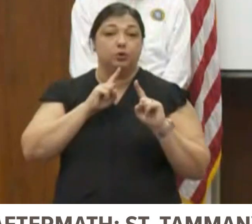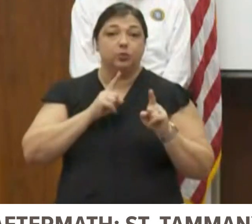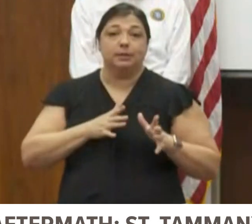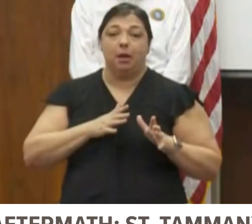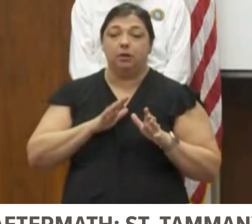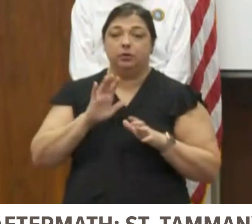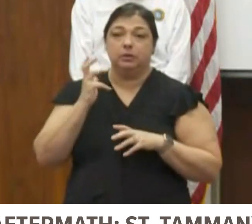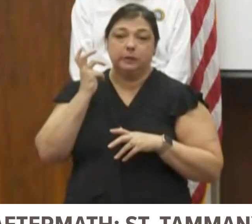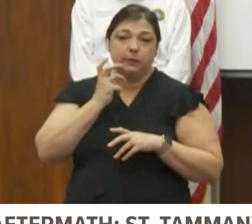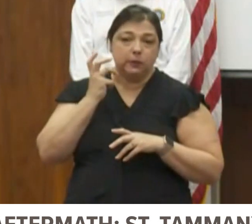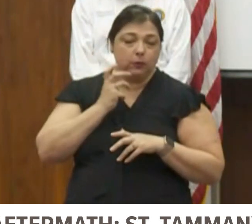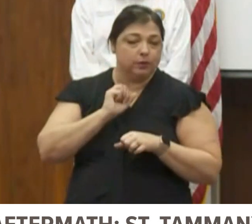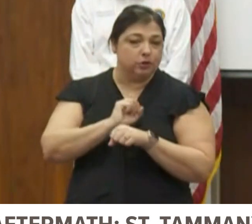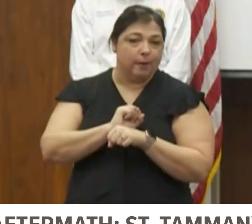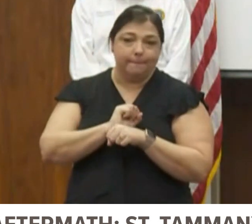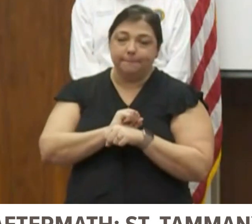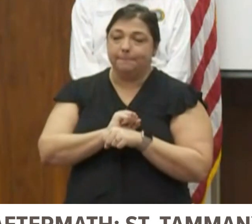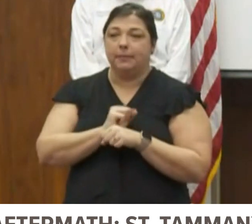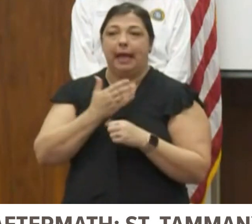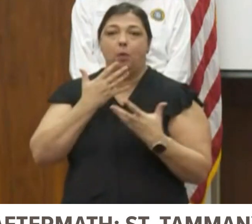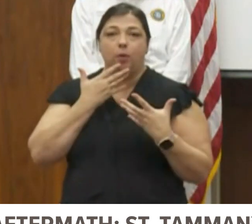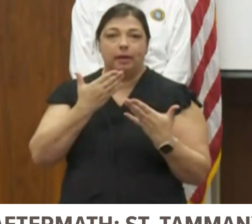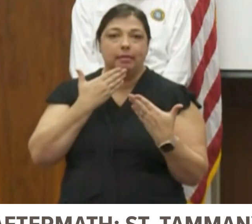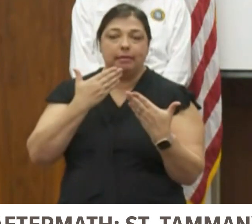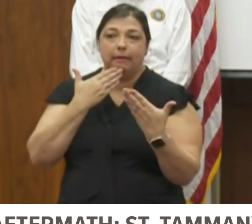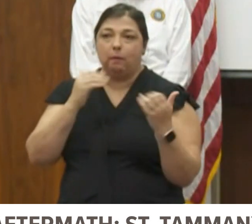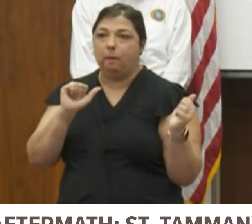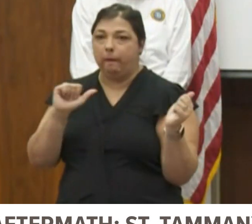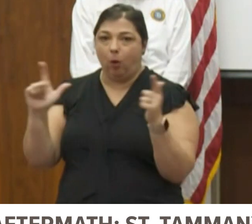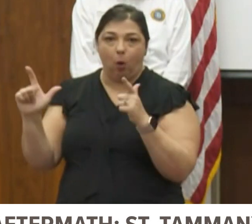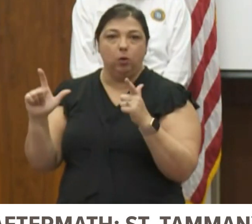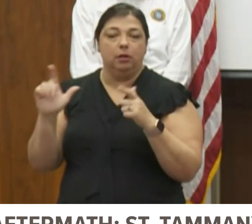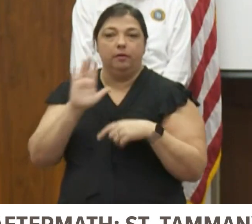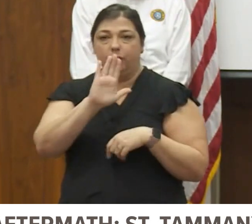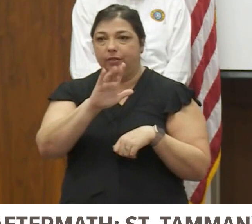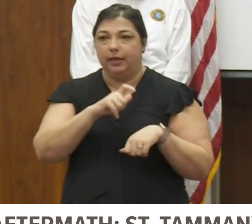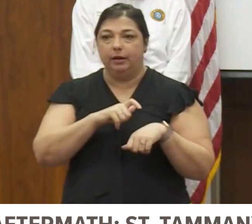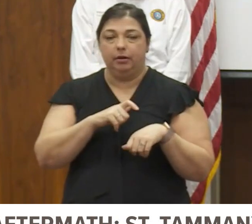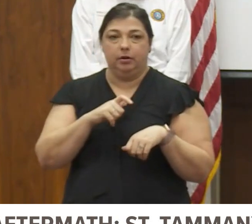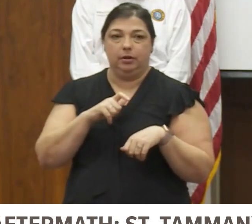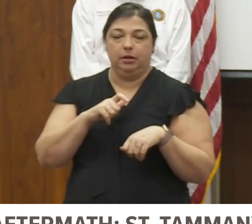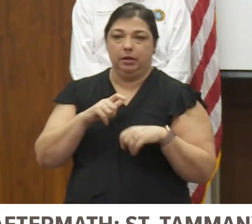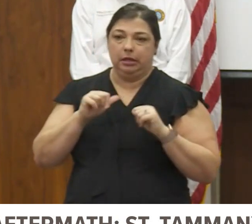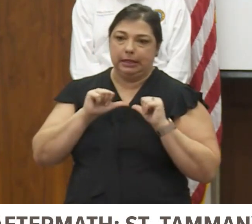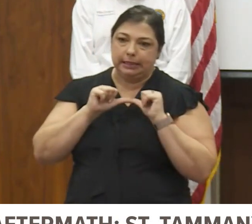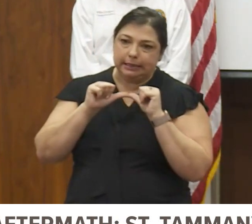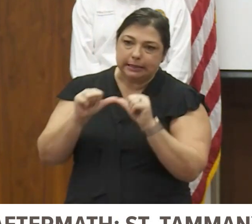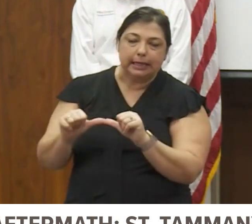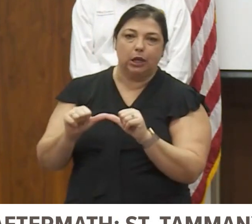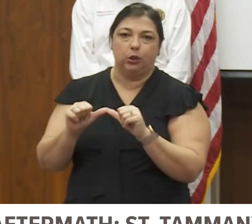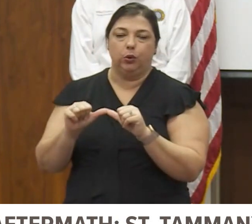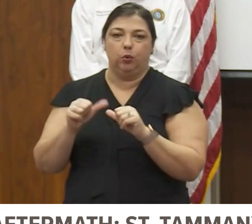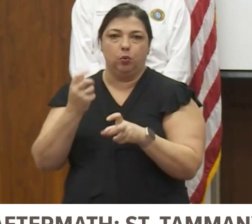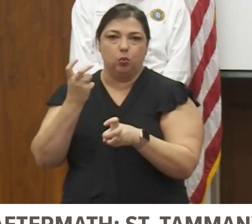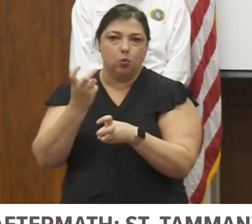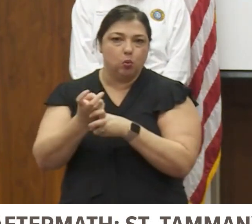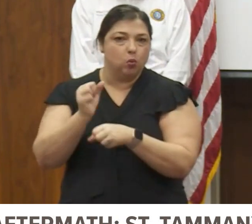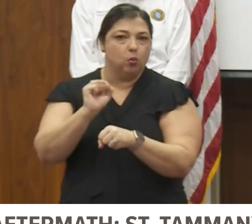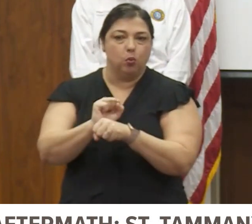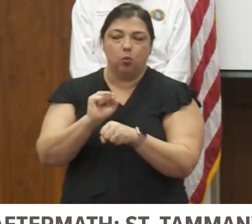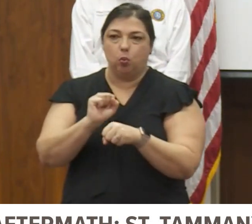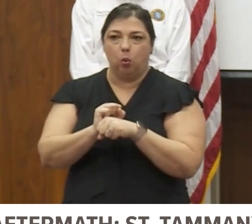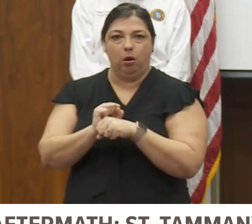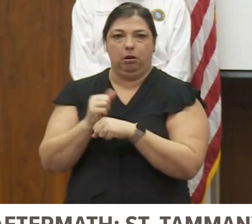outstanding job. I definitely want to thank every one of them that sat there for their tireless operation of what they've been doing for the past